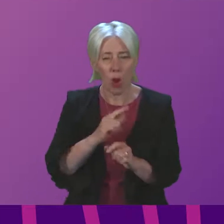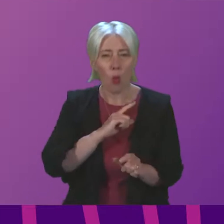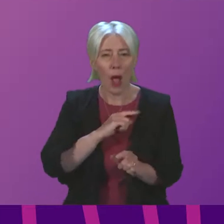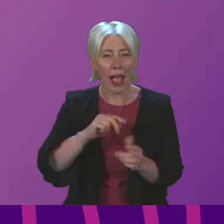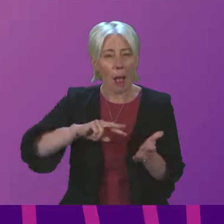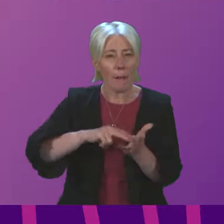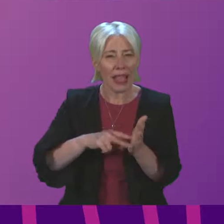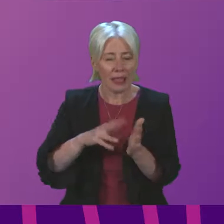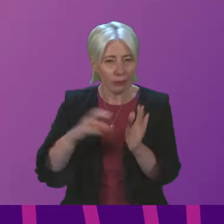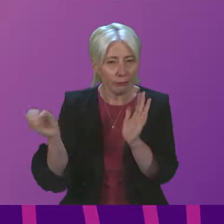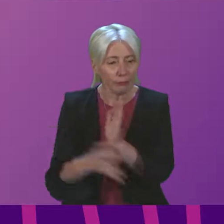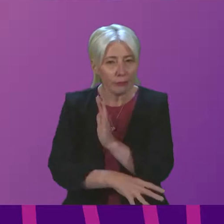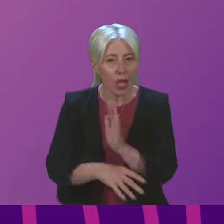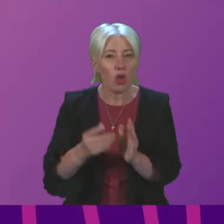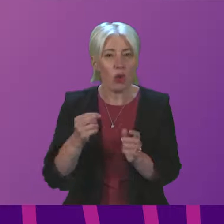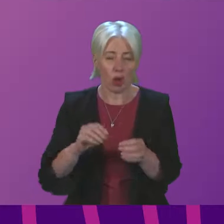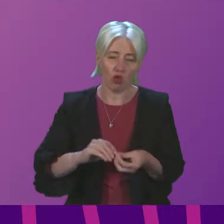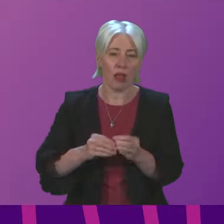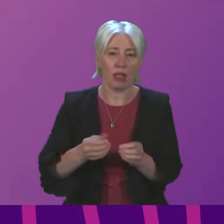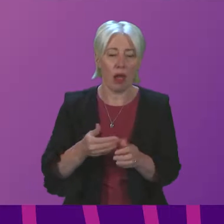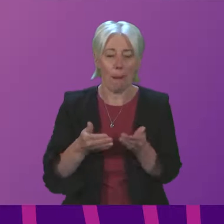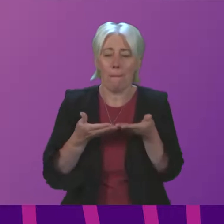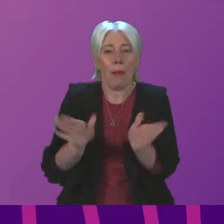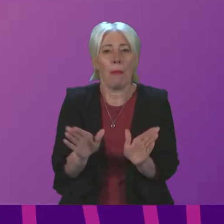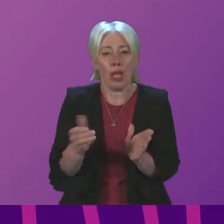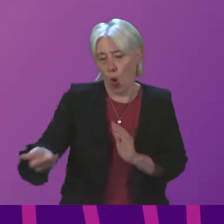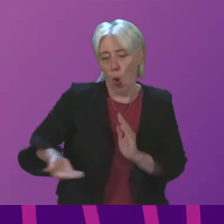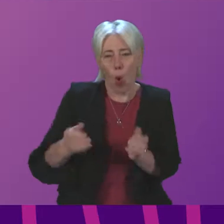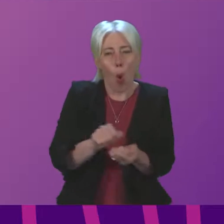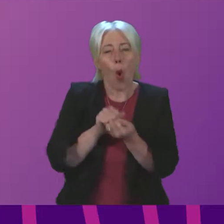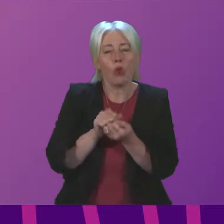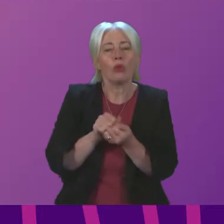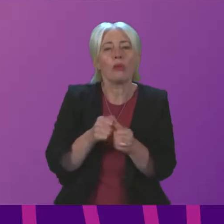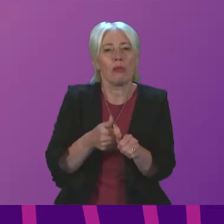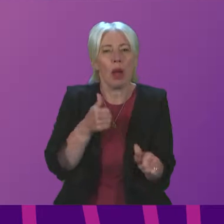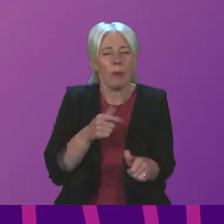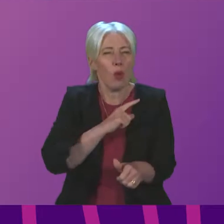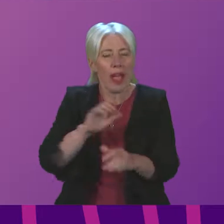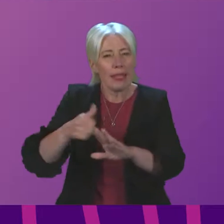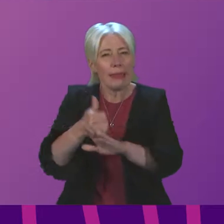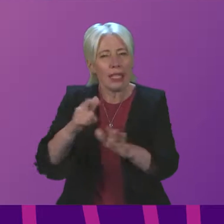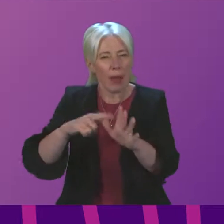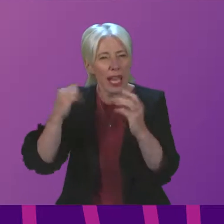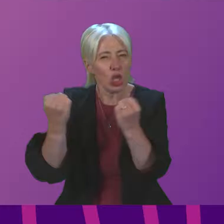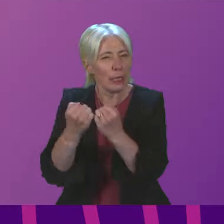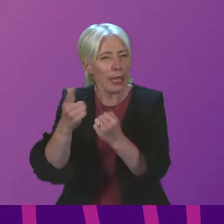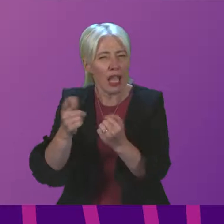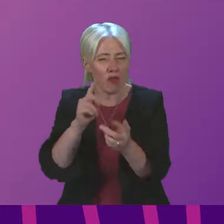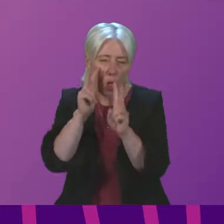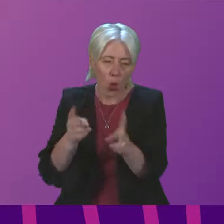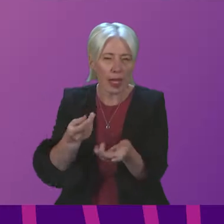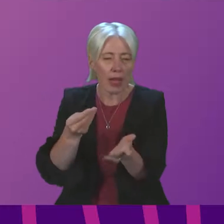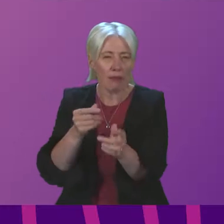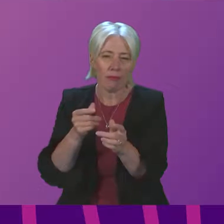plans to create a publicly owned company and downgrade it to an agency to advise on energy efficiency. I want to ask the